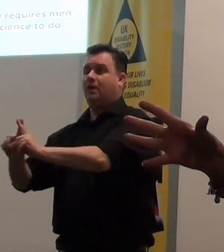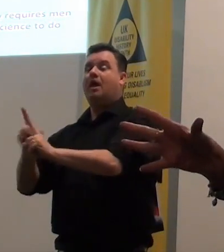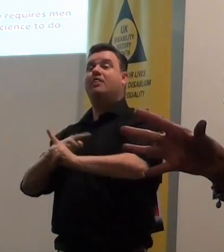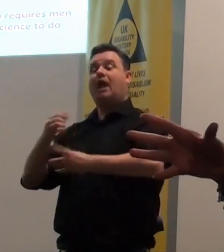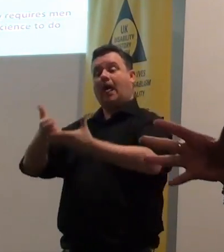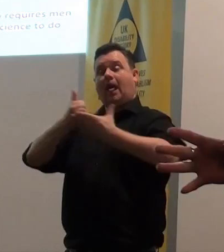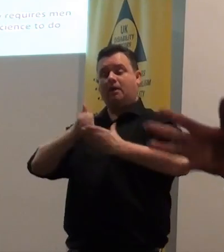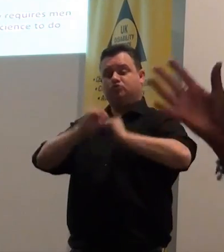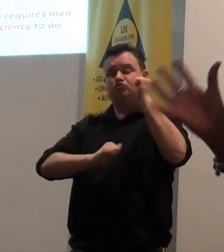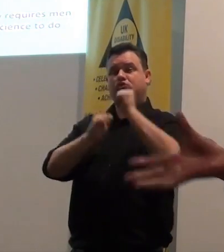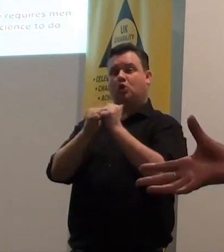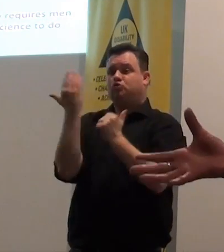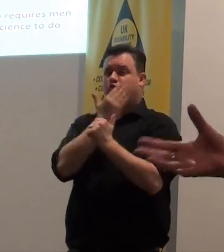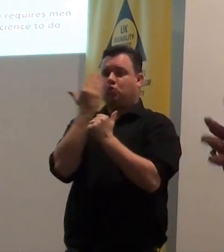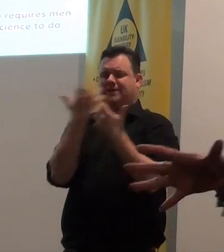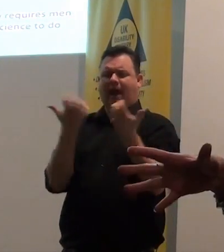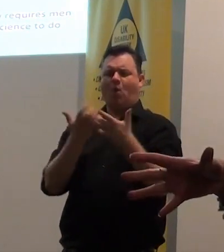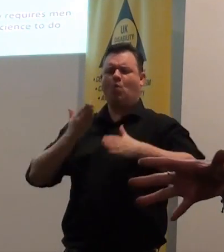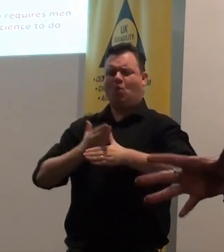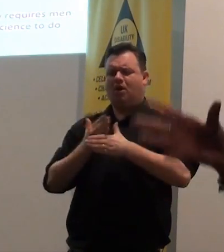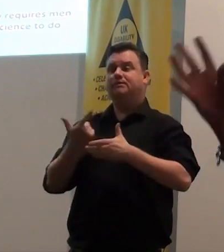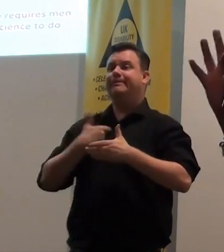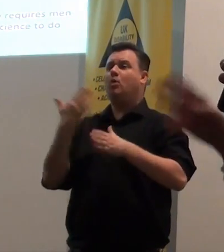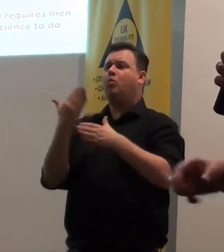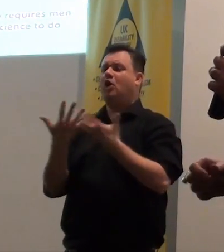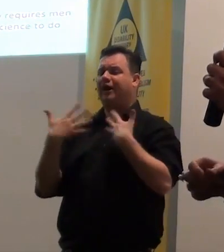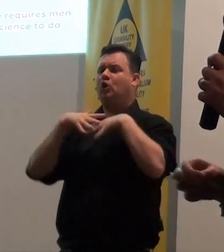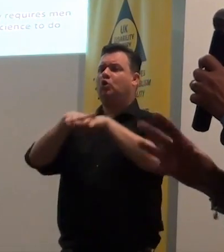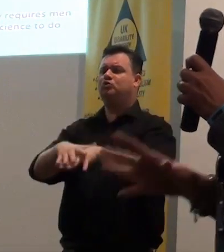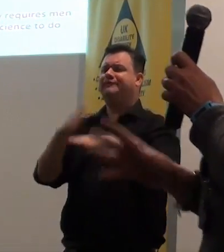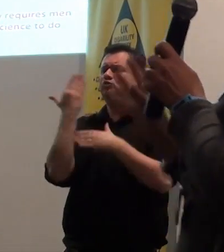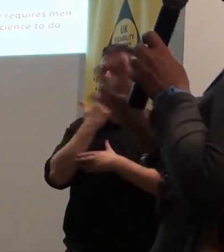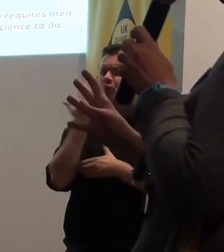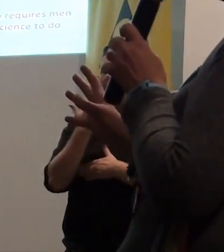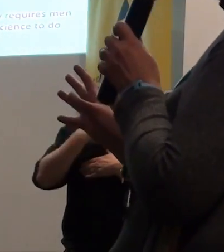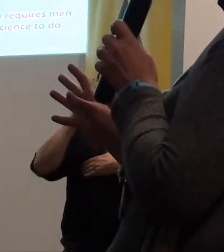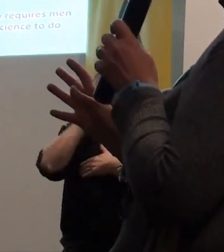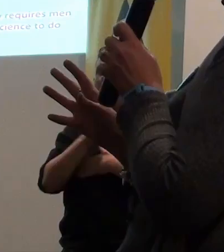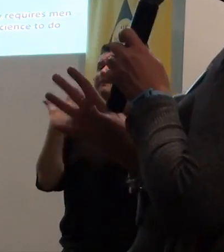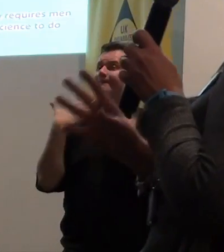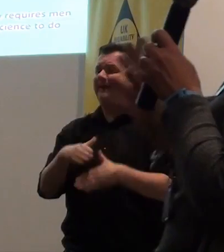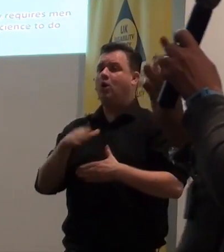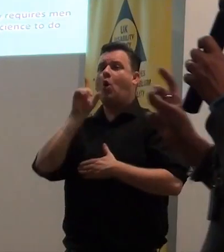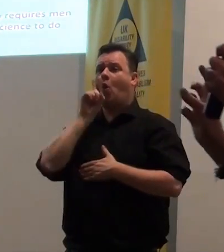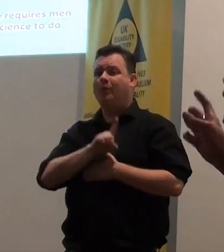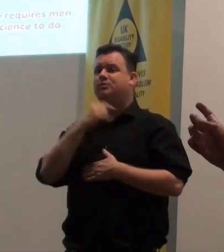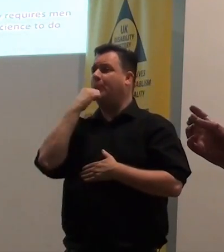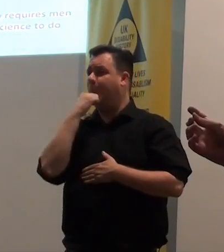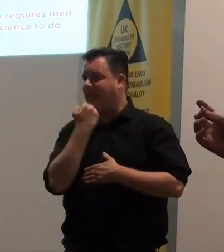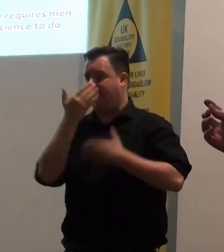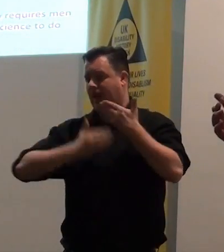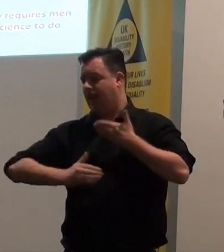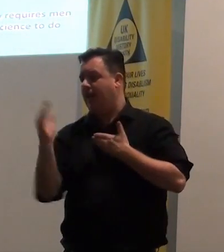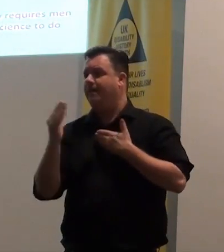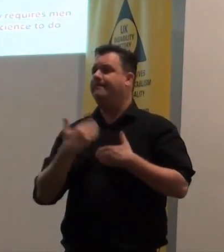that lots of our schools were. So I work in a very inclusive school and always have and hopefully always will. But what I would just